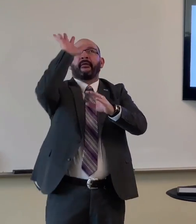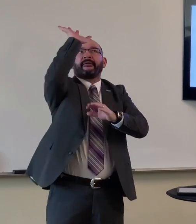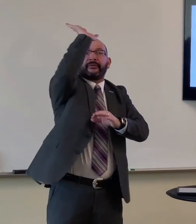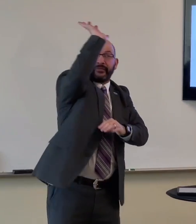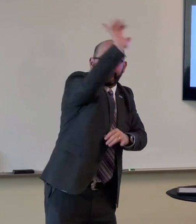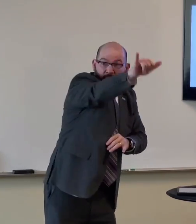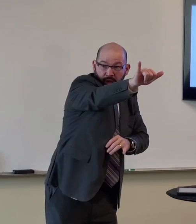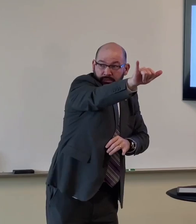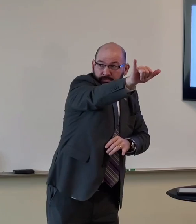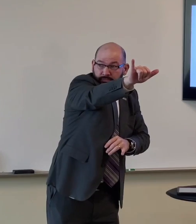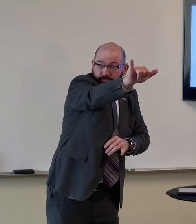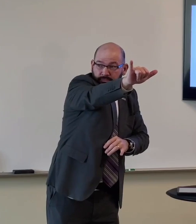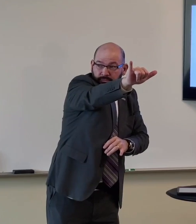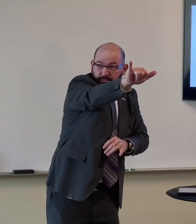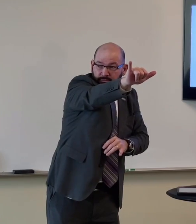We're, we're part of that kingdom.